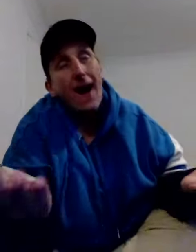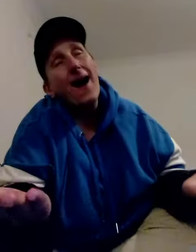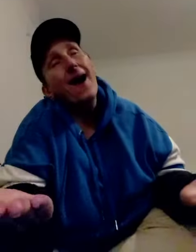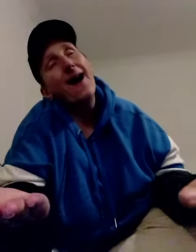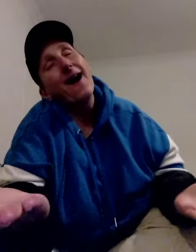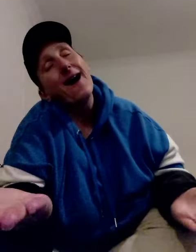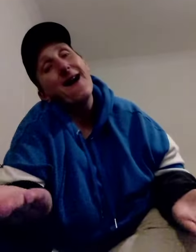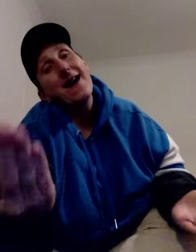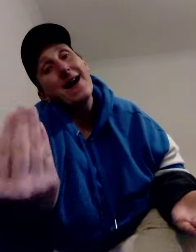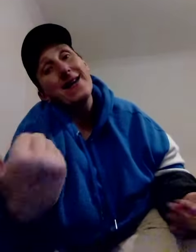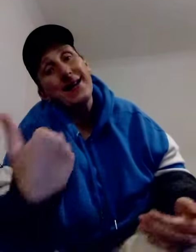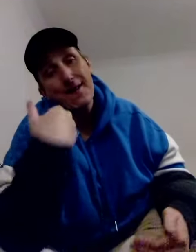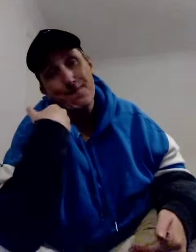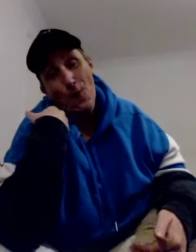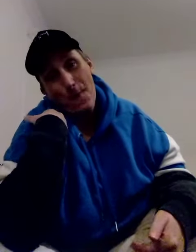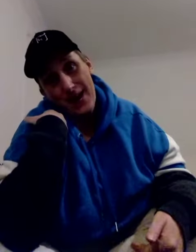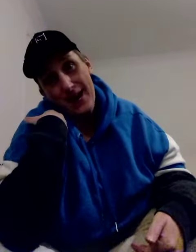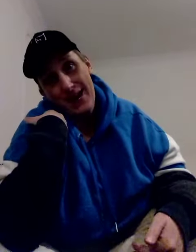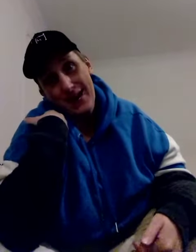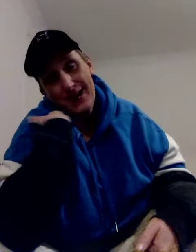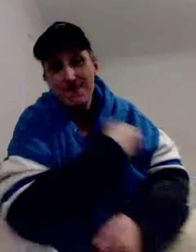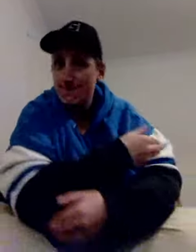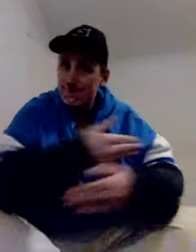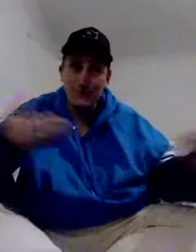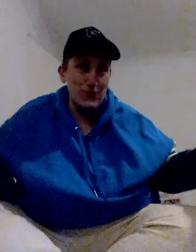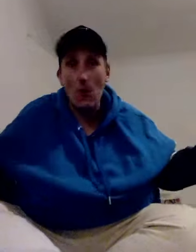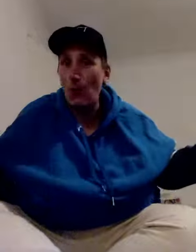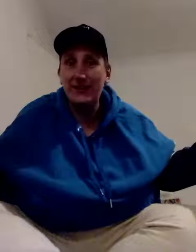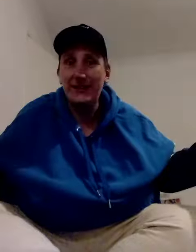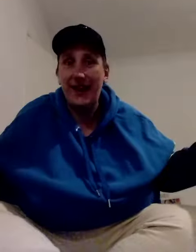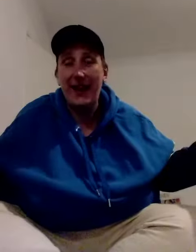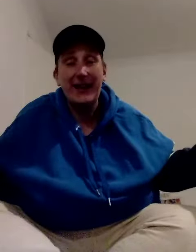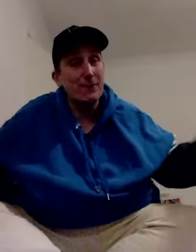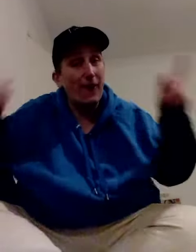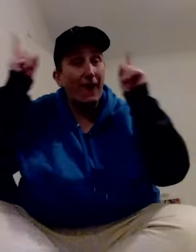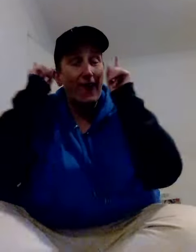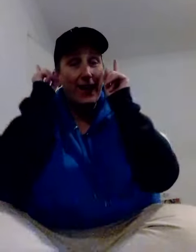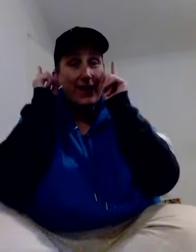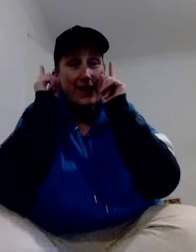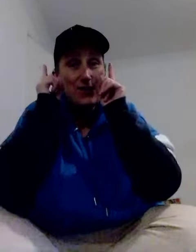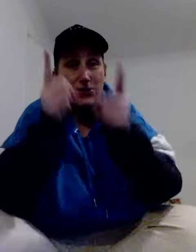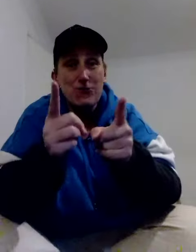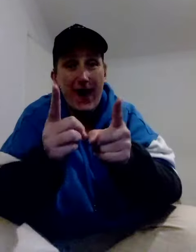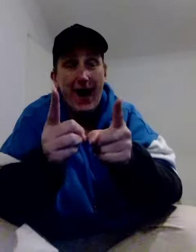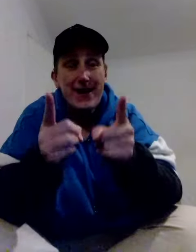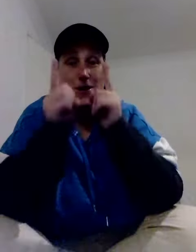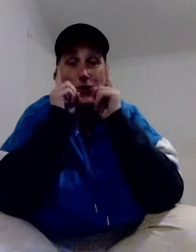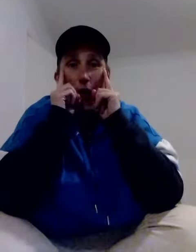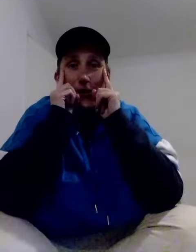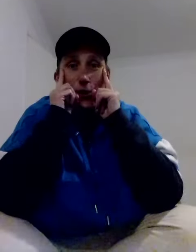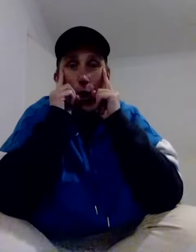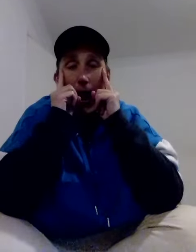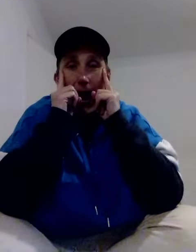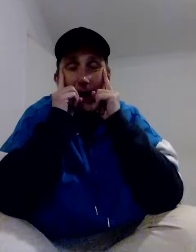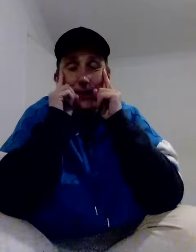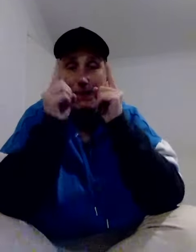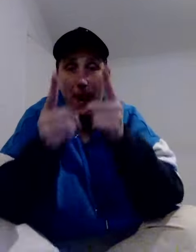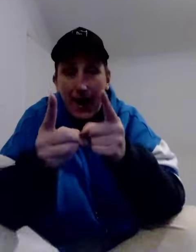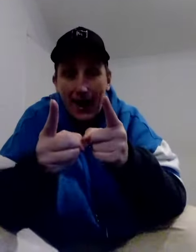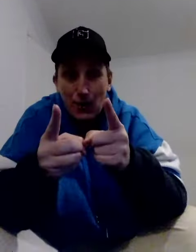life. Bit from me. Don't want to tell anymore. Try keyboarding abrasive your mind and